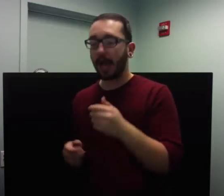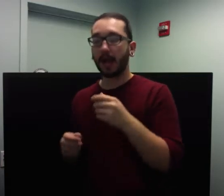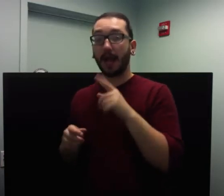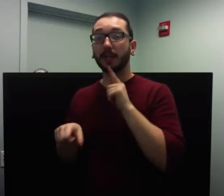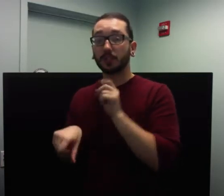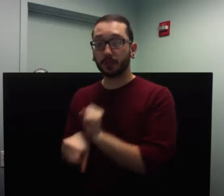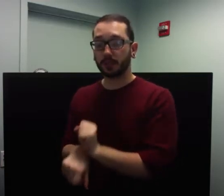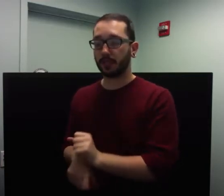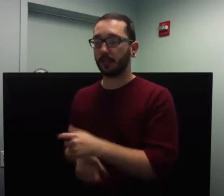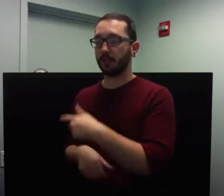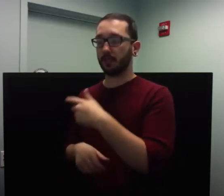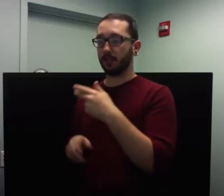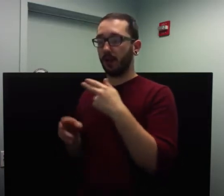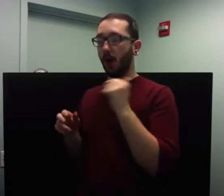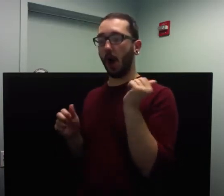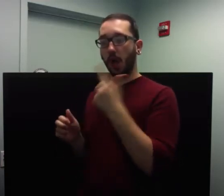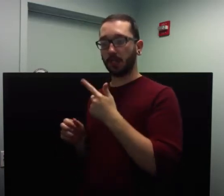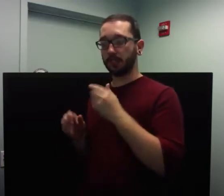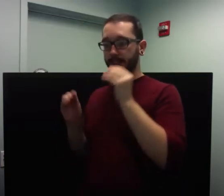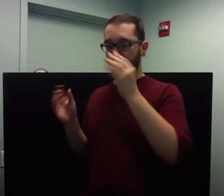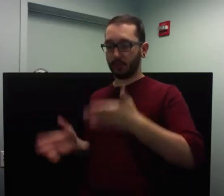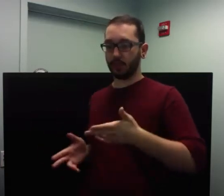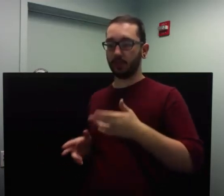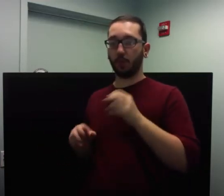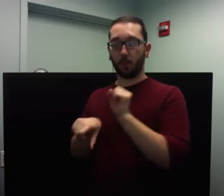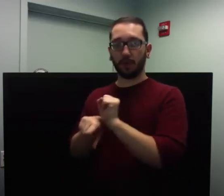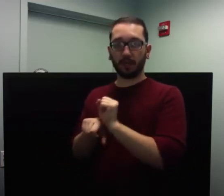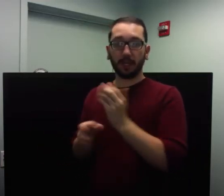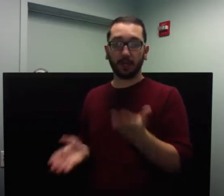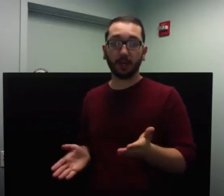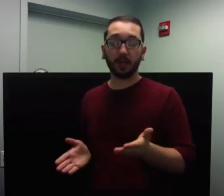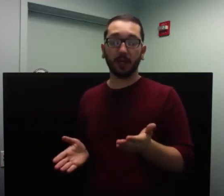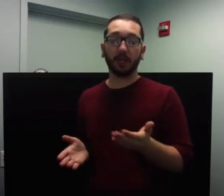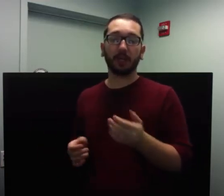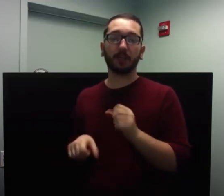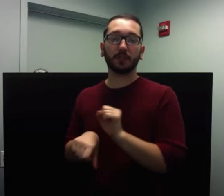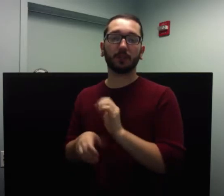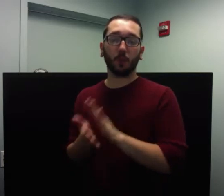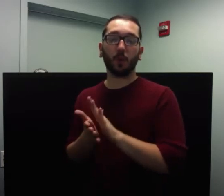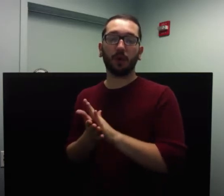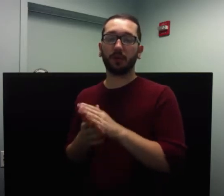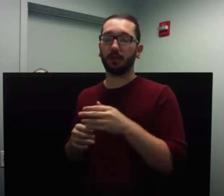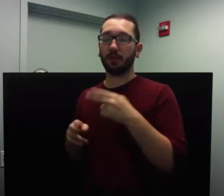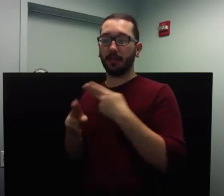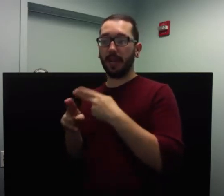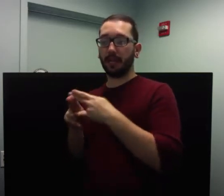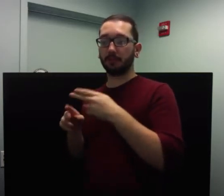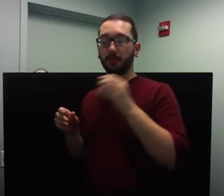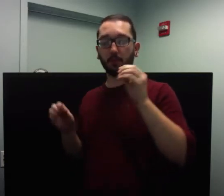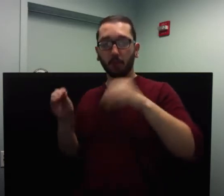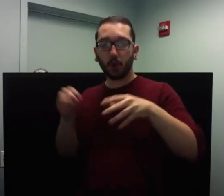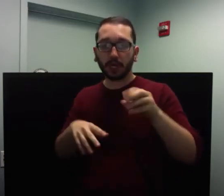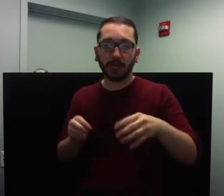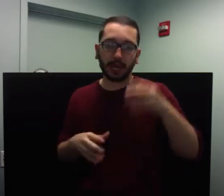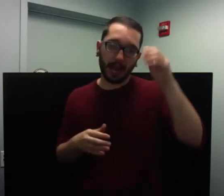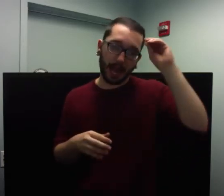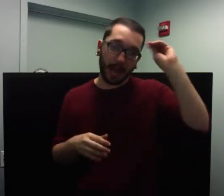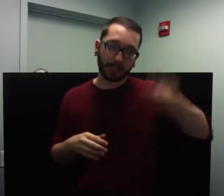a hat and yours were the three that were pulled. So, this was a double-blind study with the only factor of not being